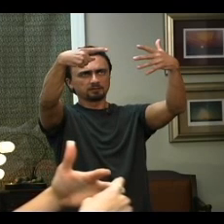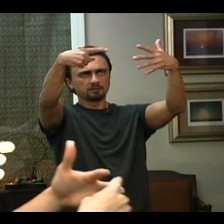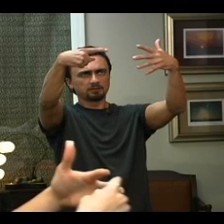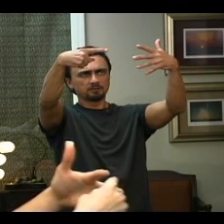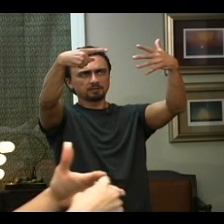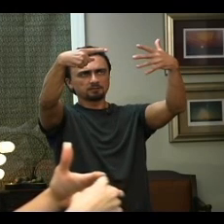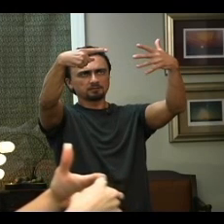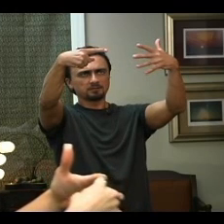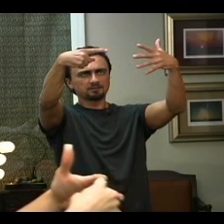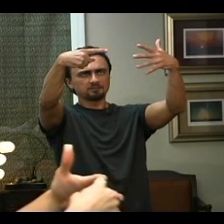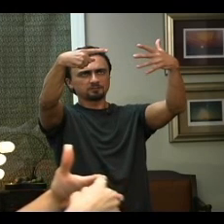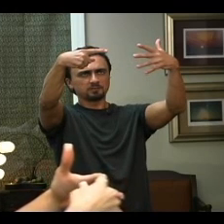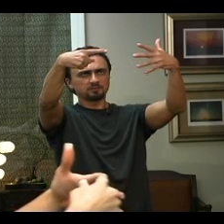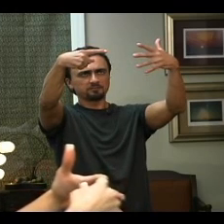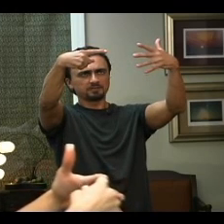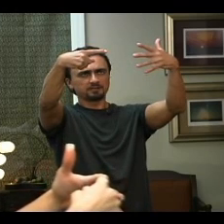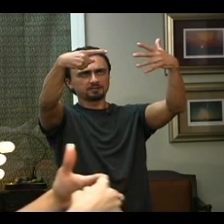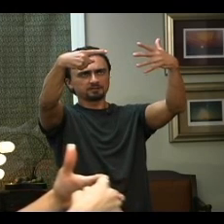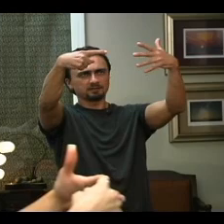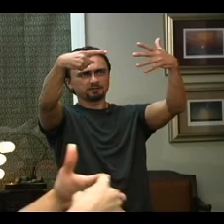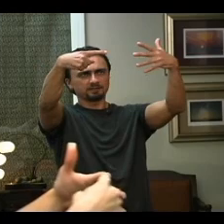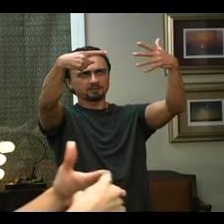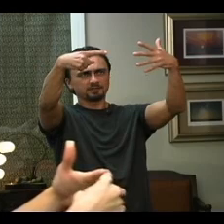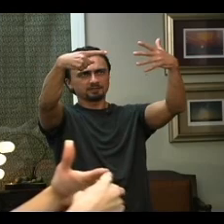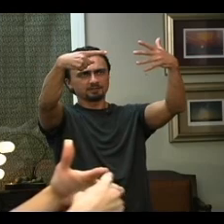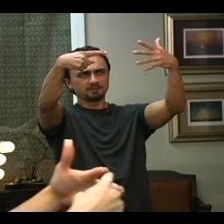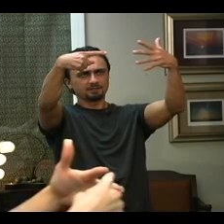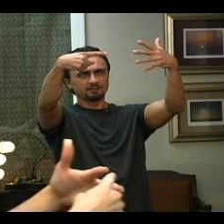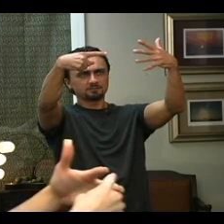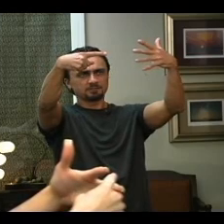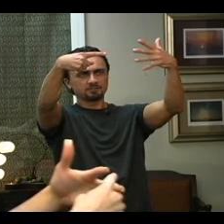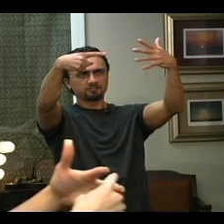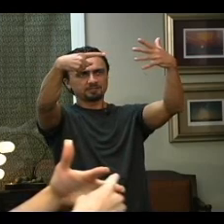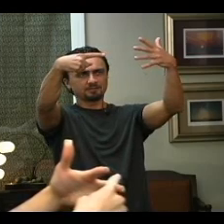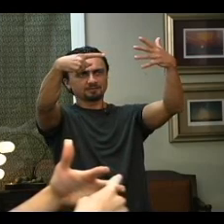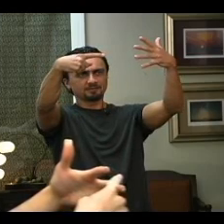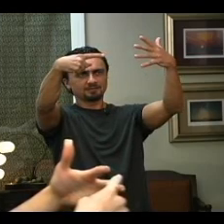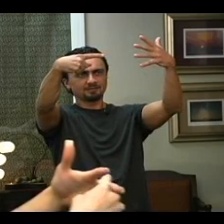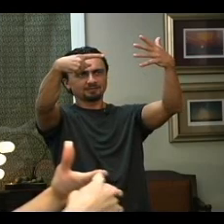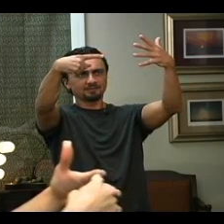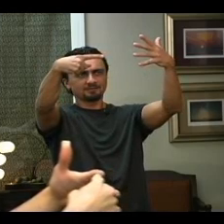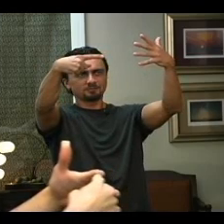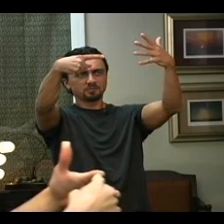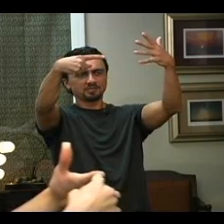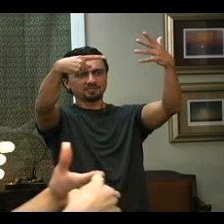Look how it connects to the middle finger and then the ring finger and then your pinky